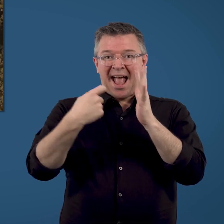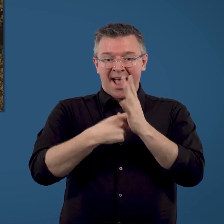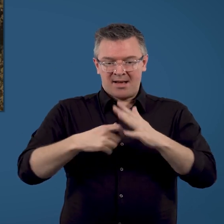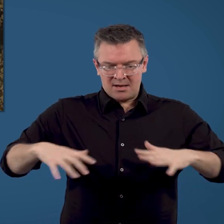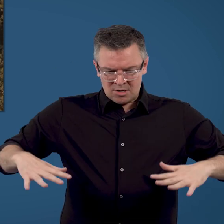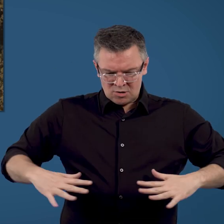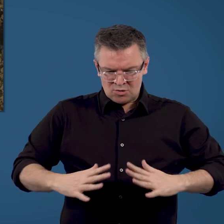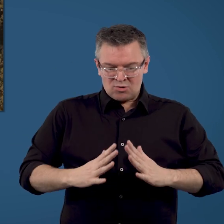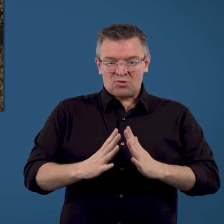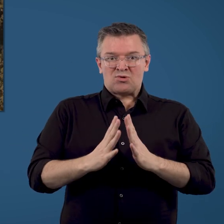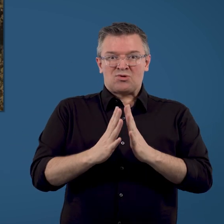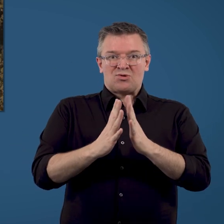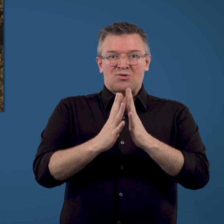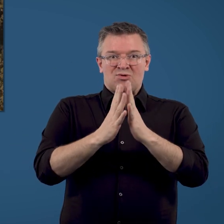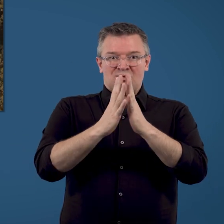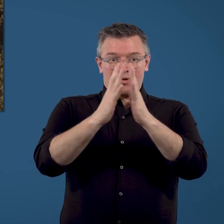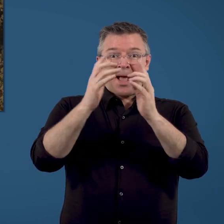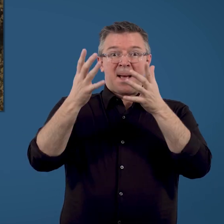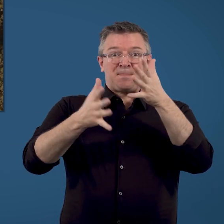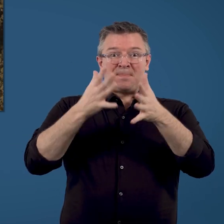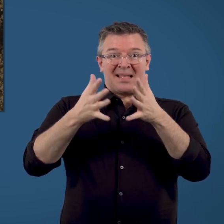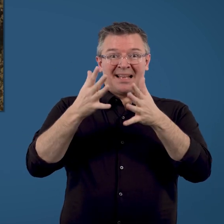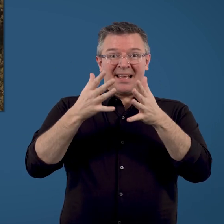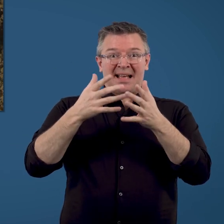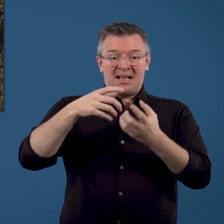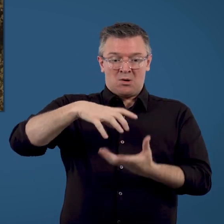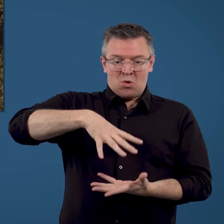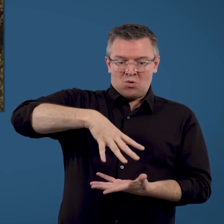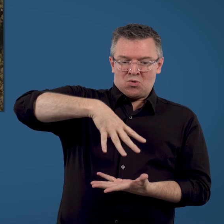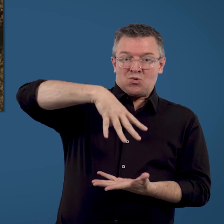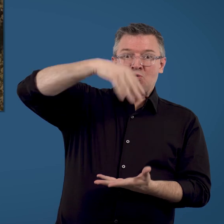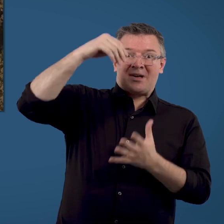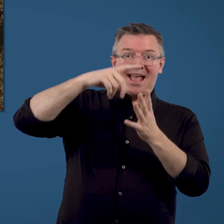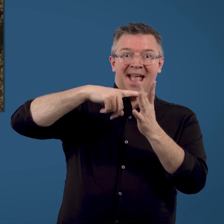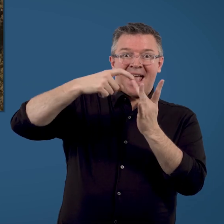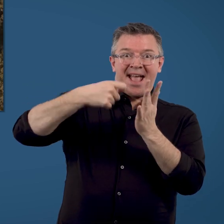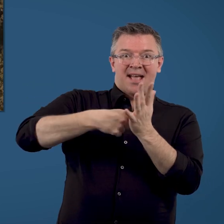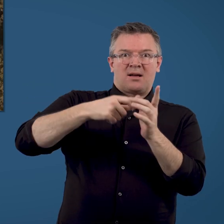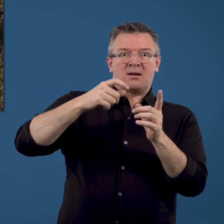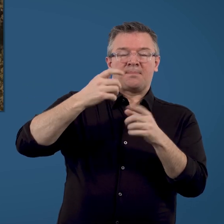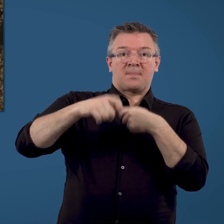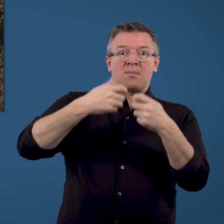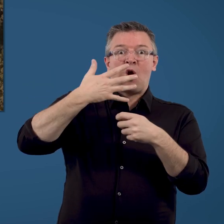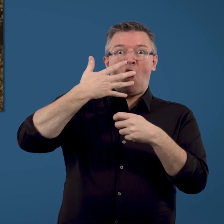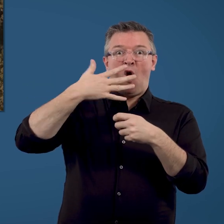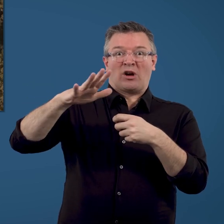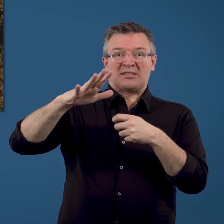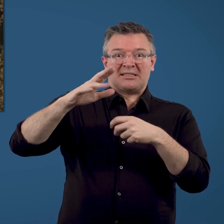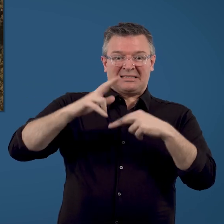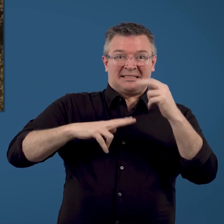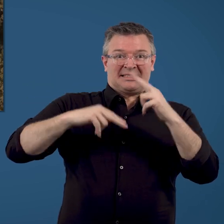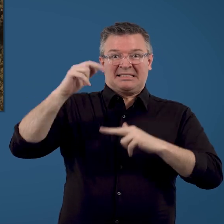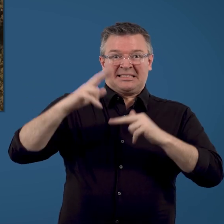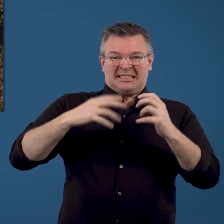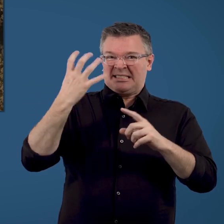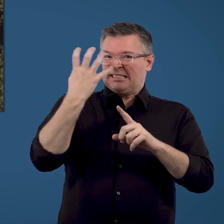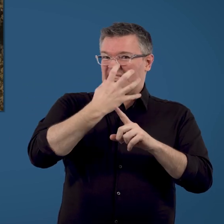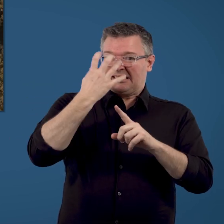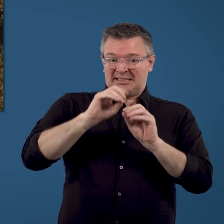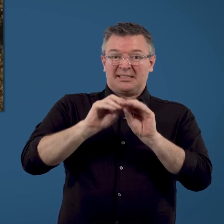air rises, it forms a column of smoke that sucks in air like a vacuum, increasing the intensity of the fire.